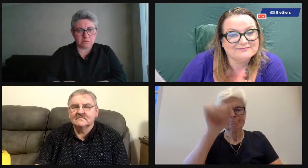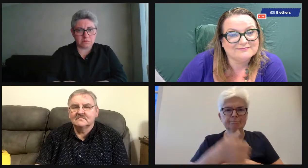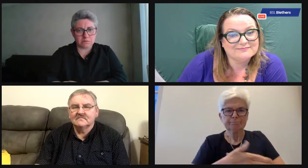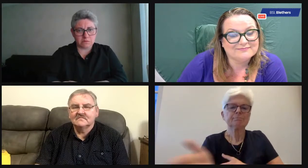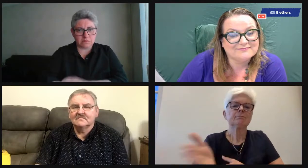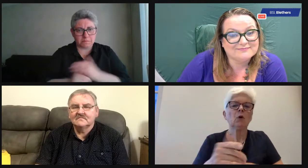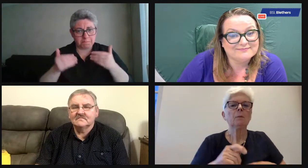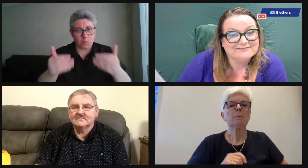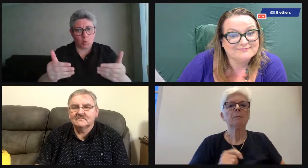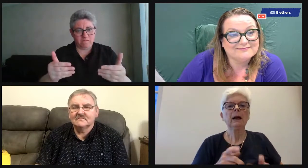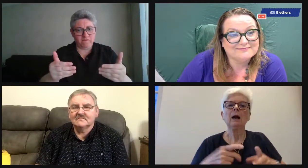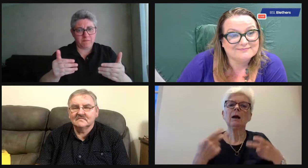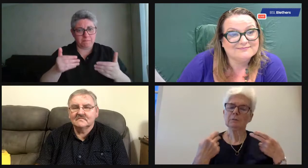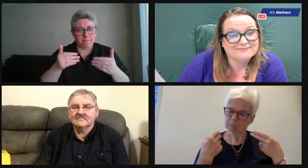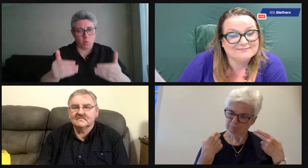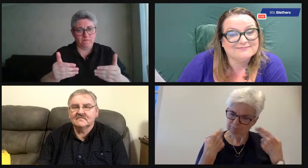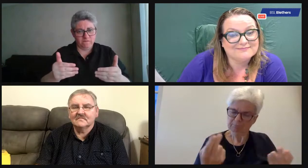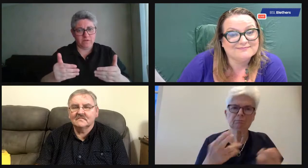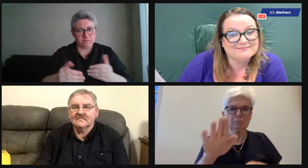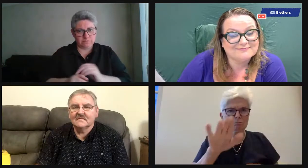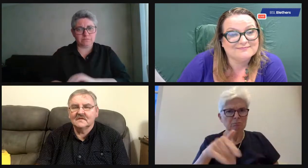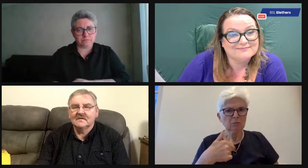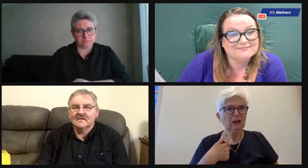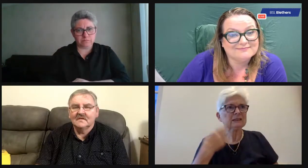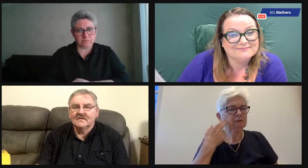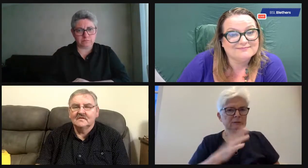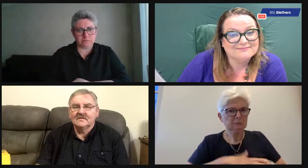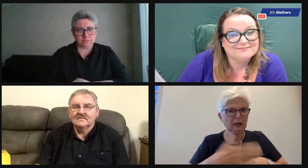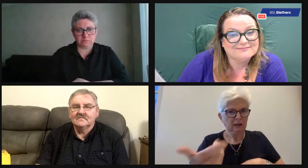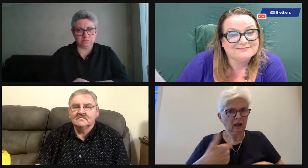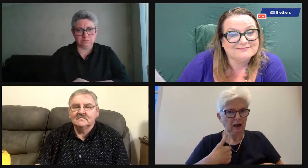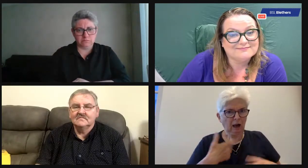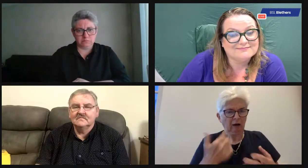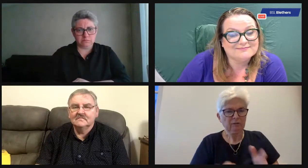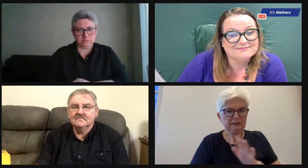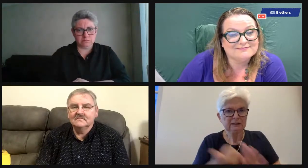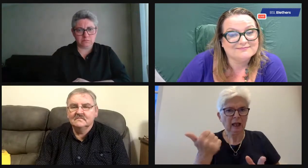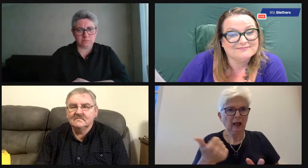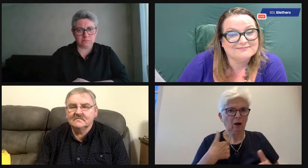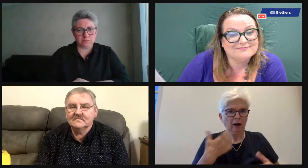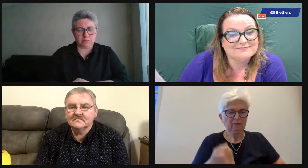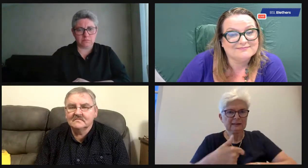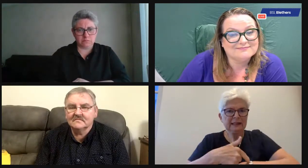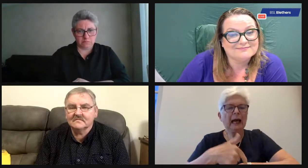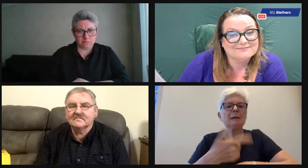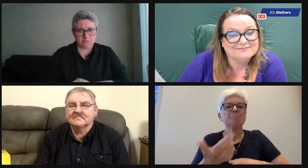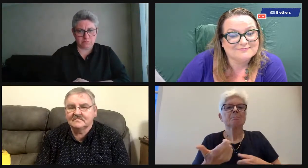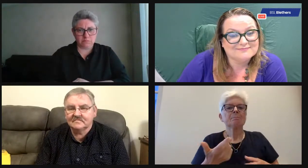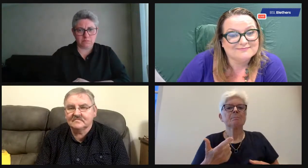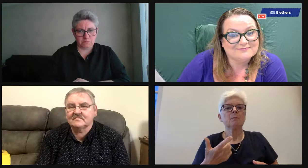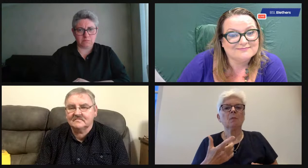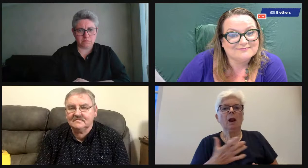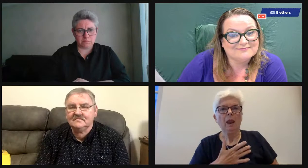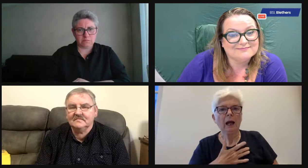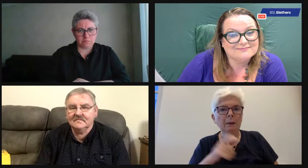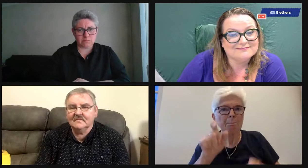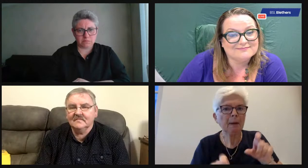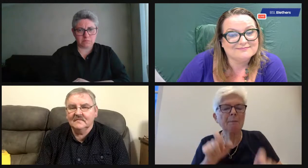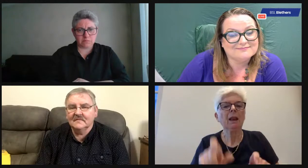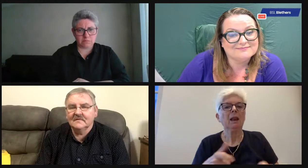a start. Go and knock on a door. They're waiting for you. Be assertive. Doesn't matter what you do. You've got skills. Just give them your